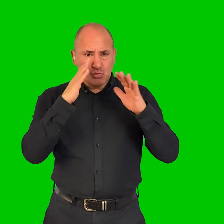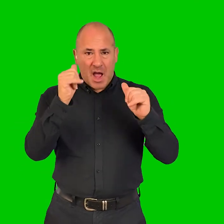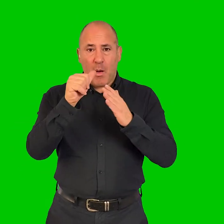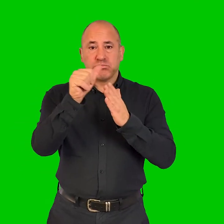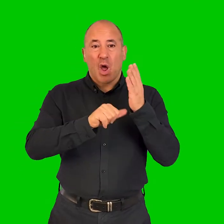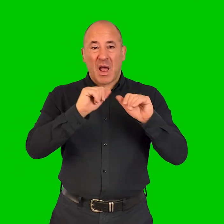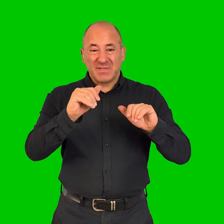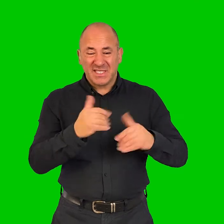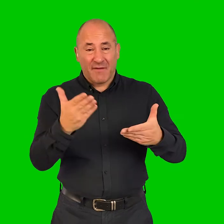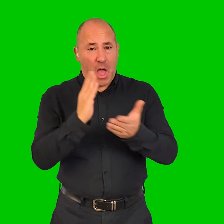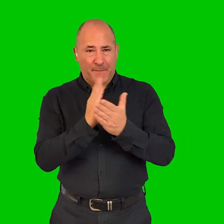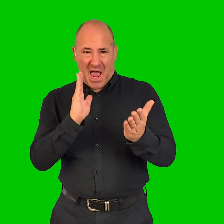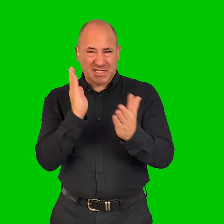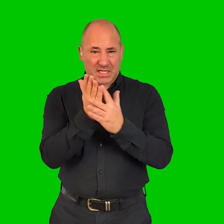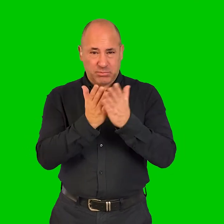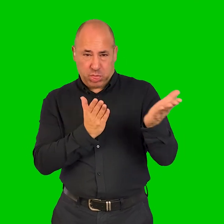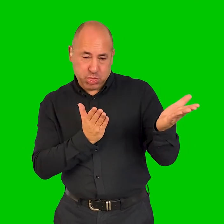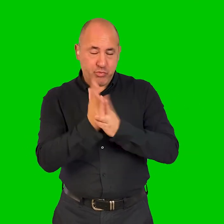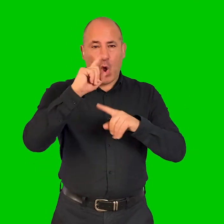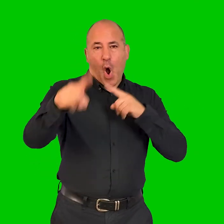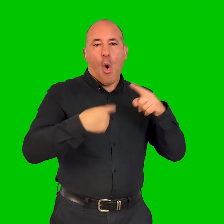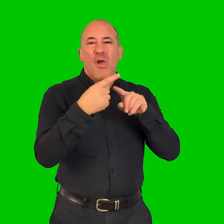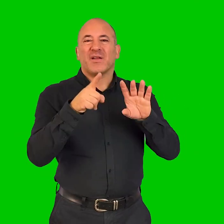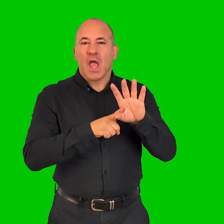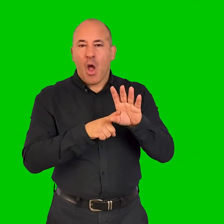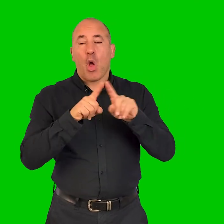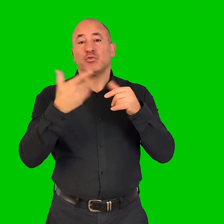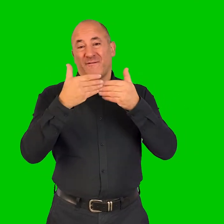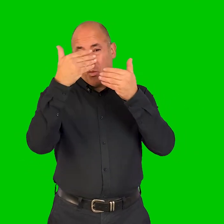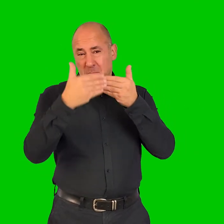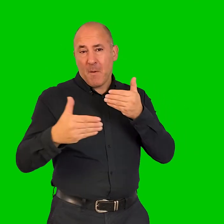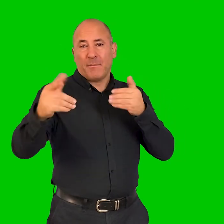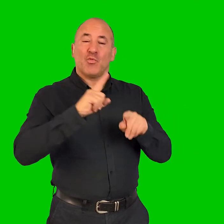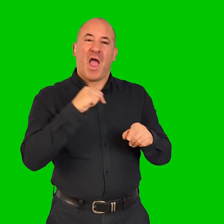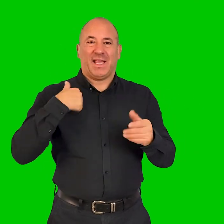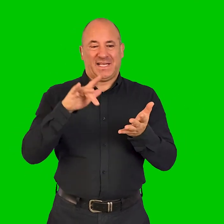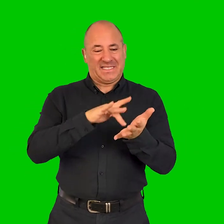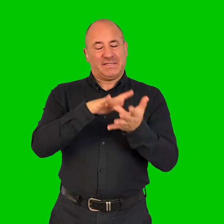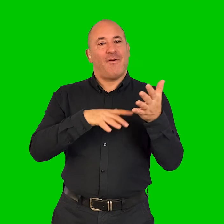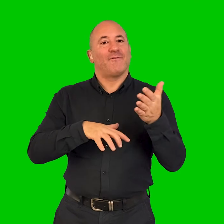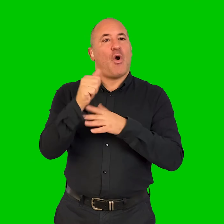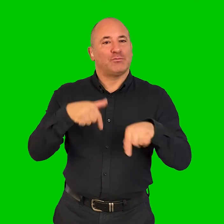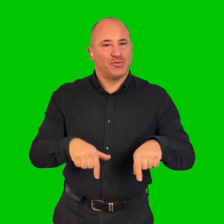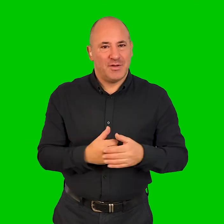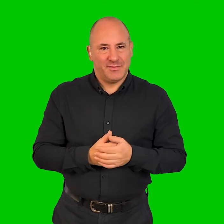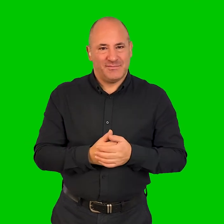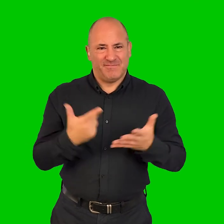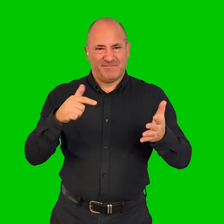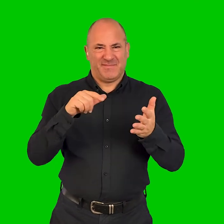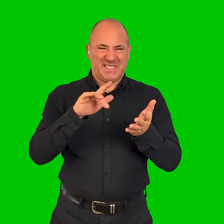with the rest of the team to ensure that the programme delivery is as accessible as possible throughout the whole year and into the legacy as well for